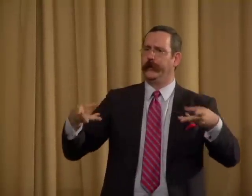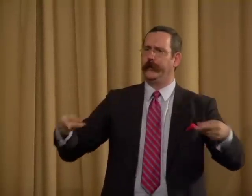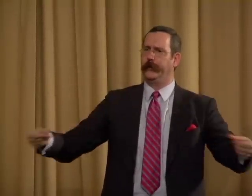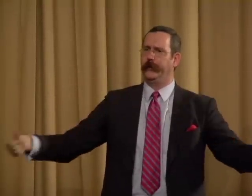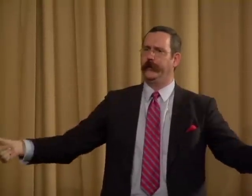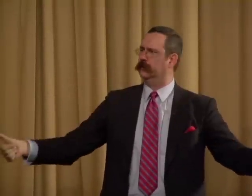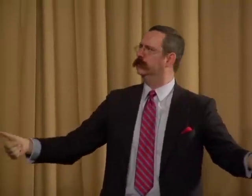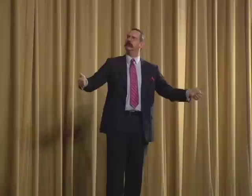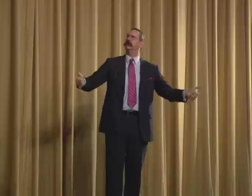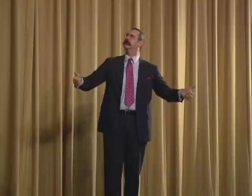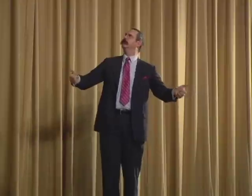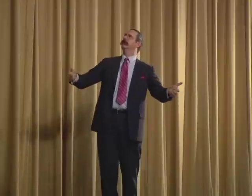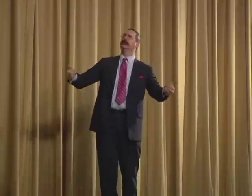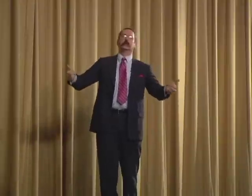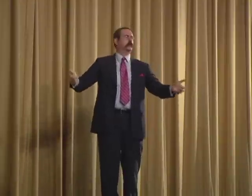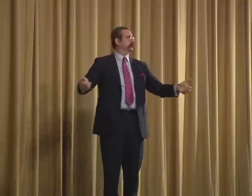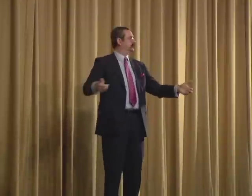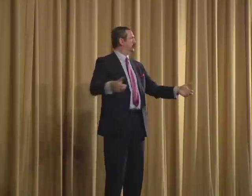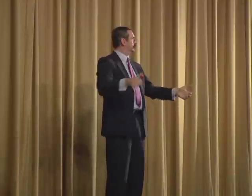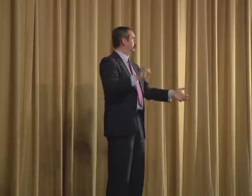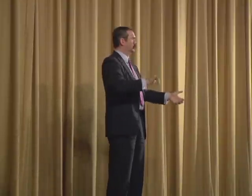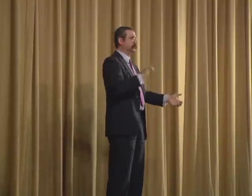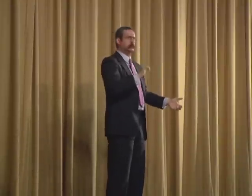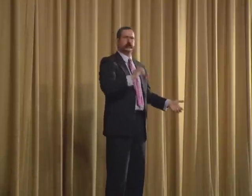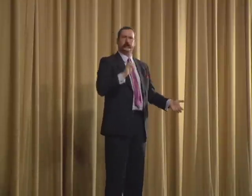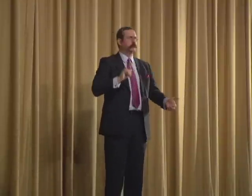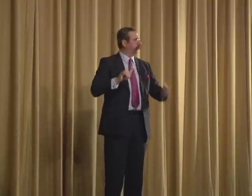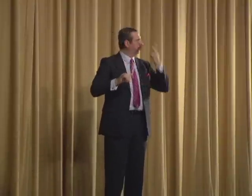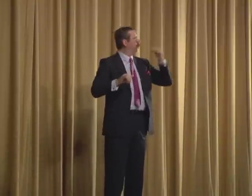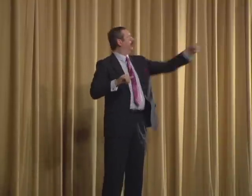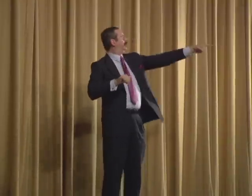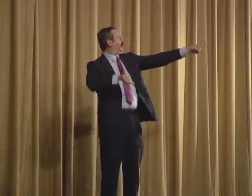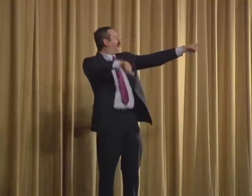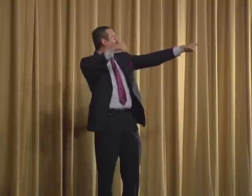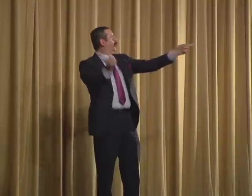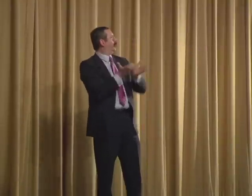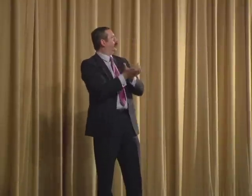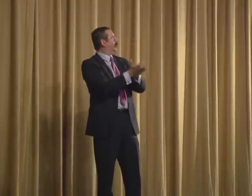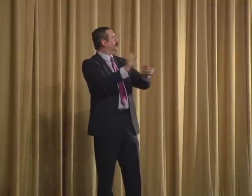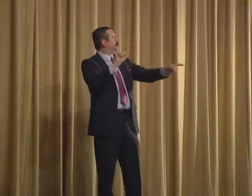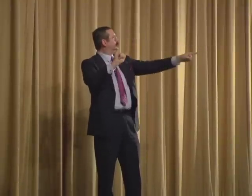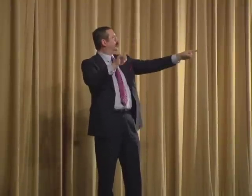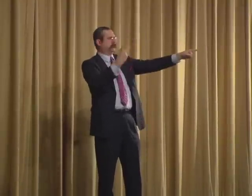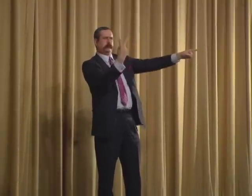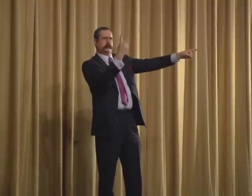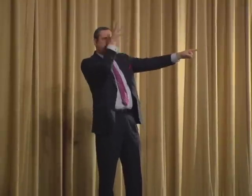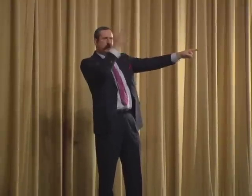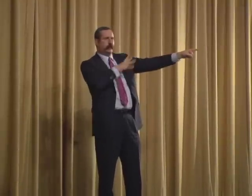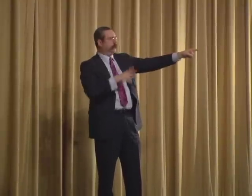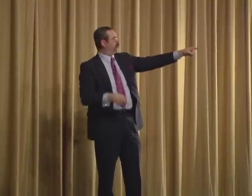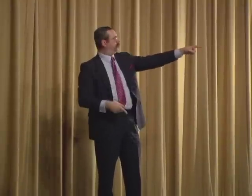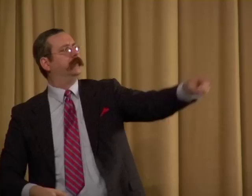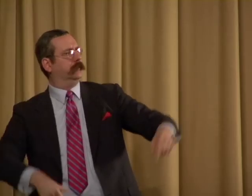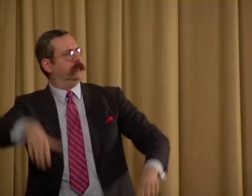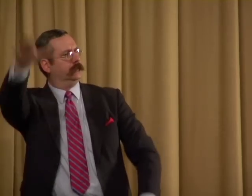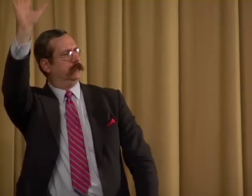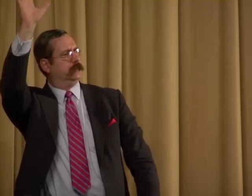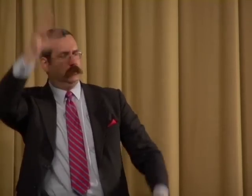And the wind died down. So there was no wind in his sails. But he saw another sailboat